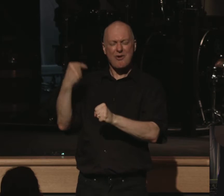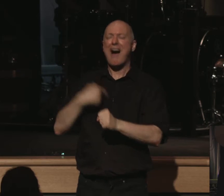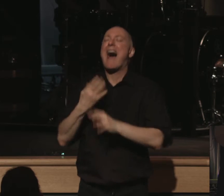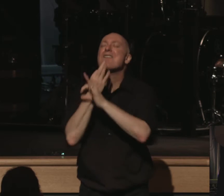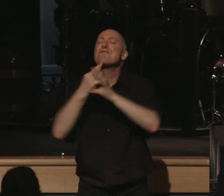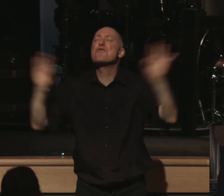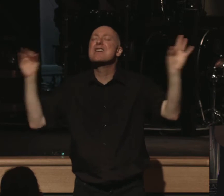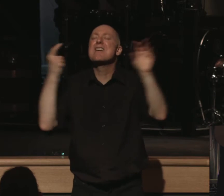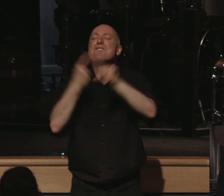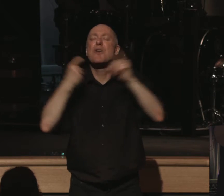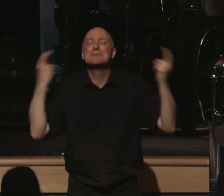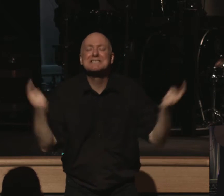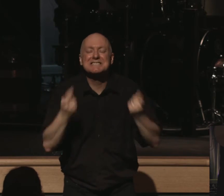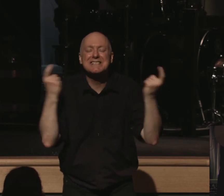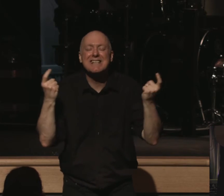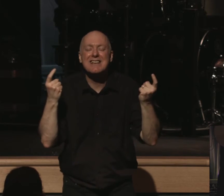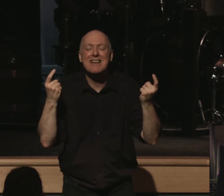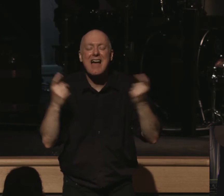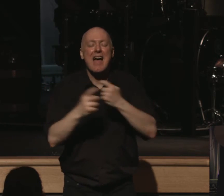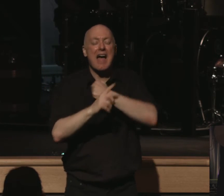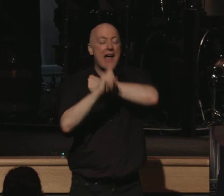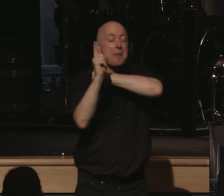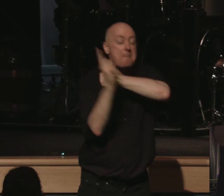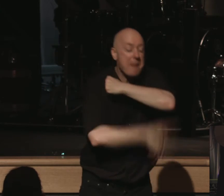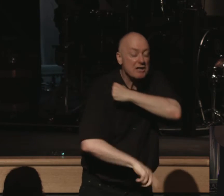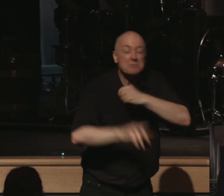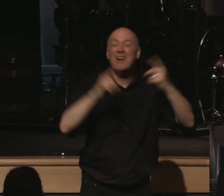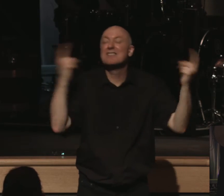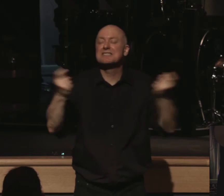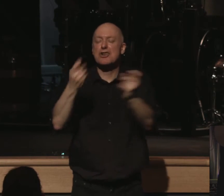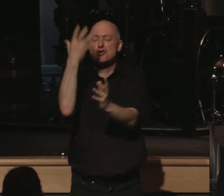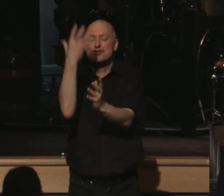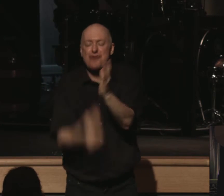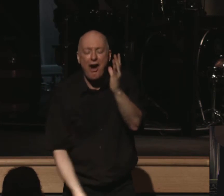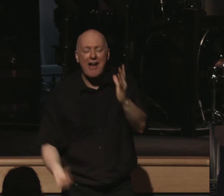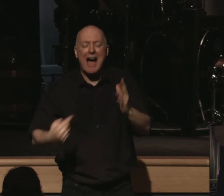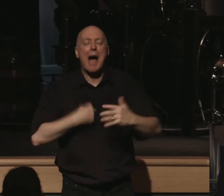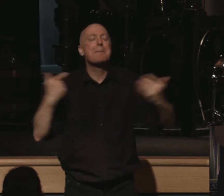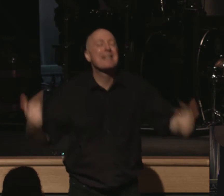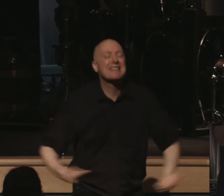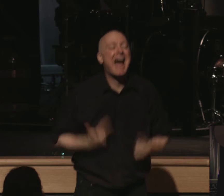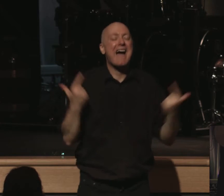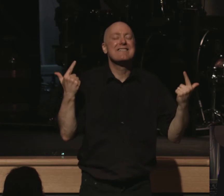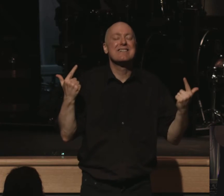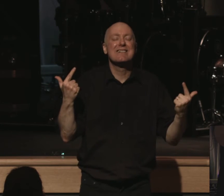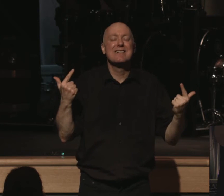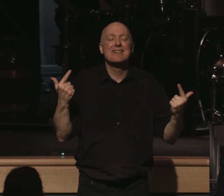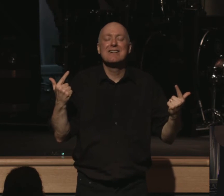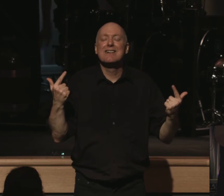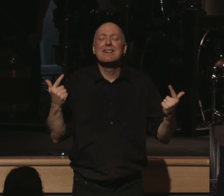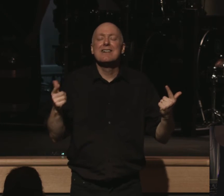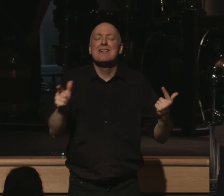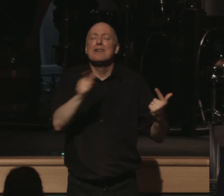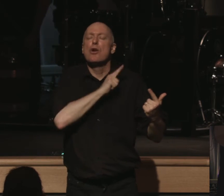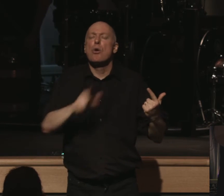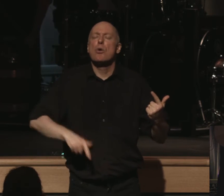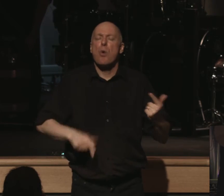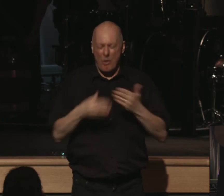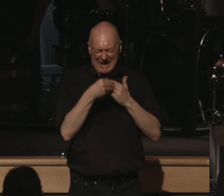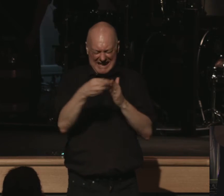I am freed from sin. The punishment of sin is gone and I'm alive. Lord, lead me through every